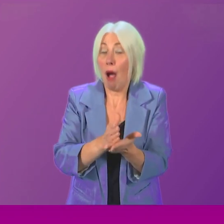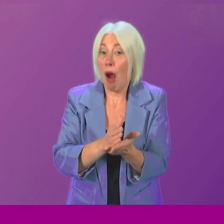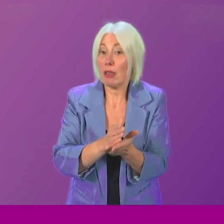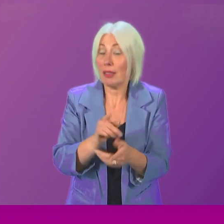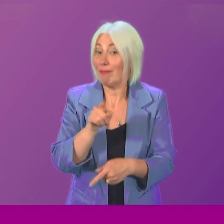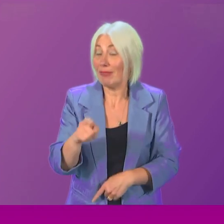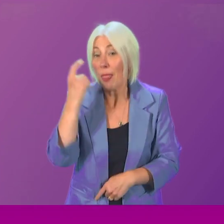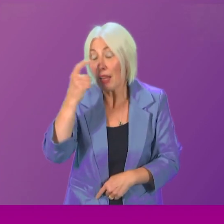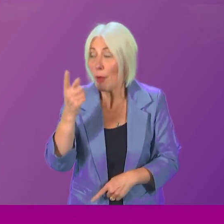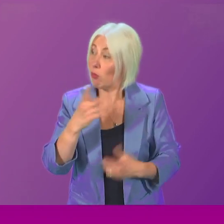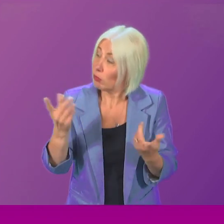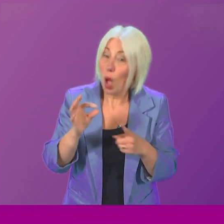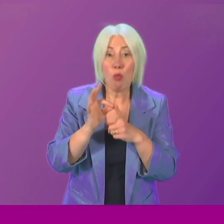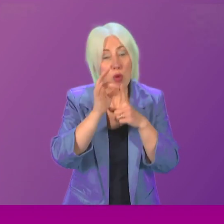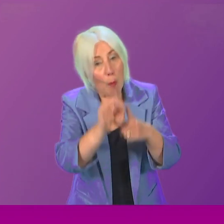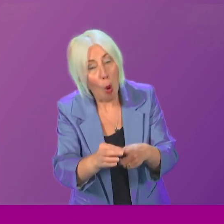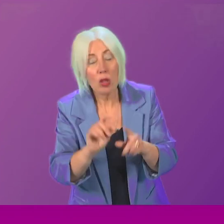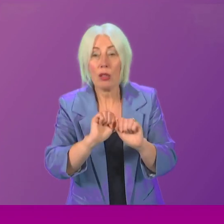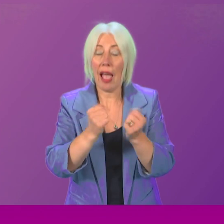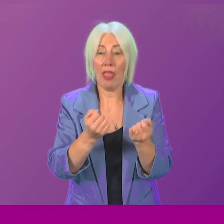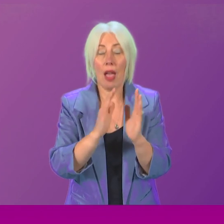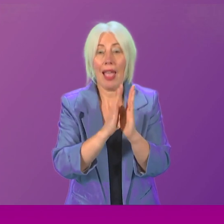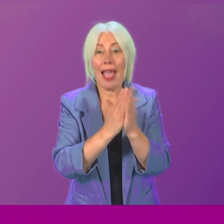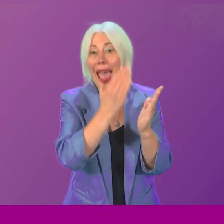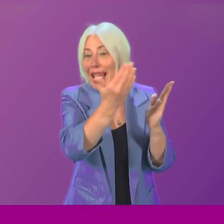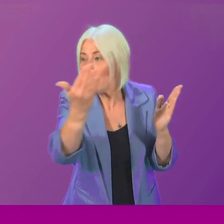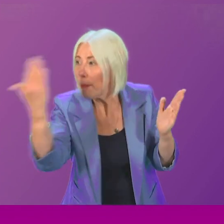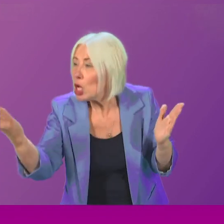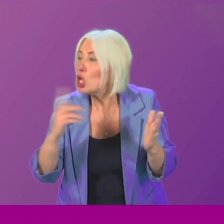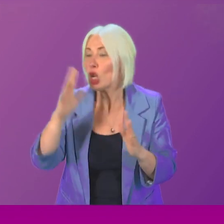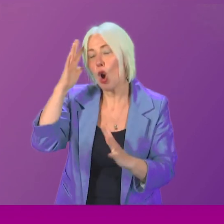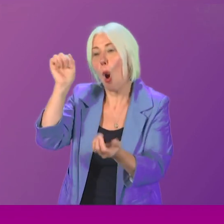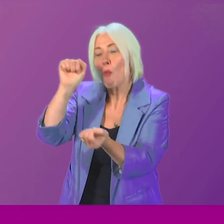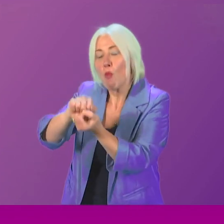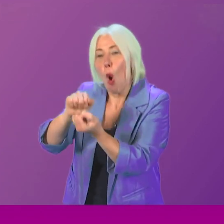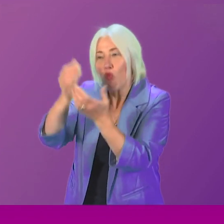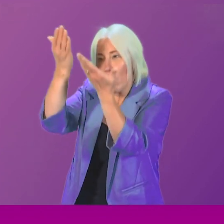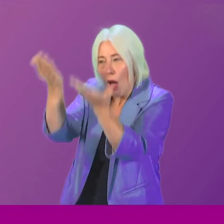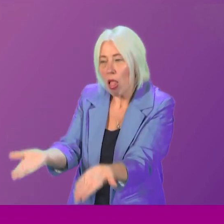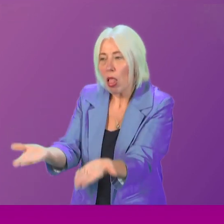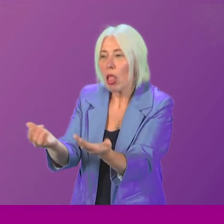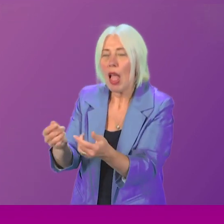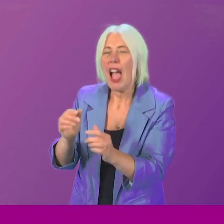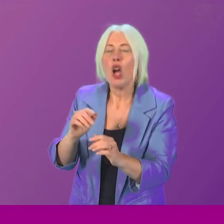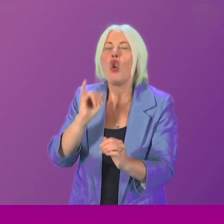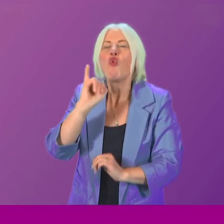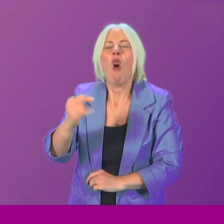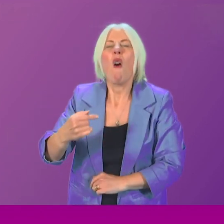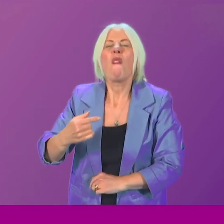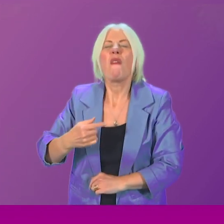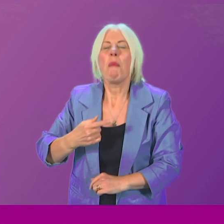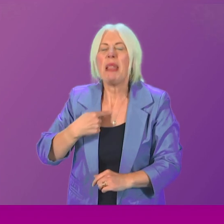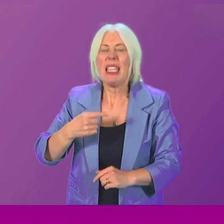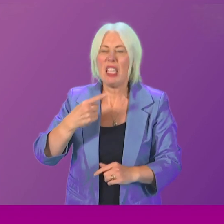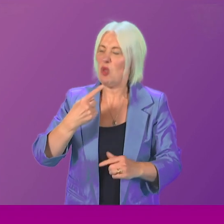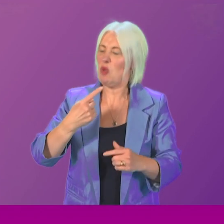proposals for an exhibition or a memorial I think it would be wrong for me to pre-empt a proper process of